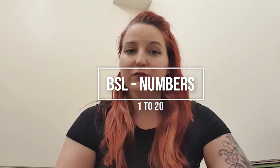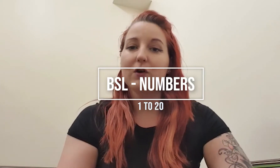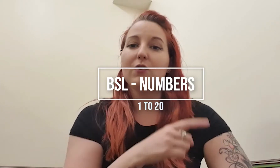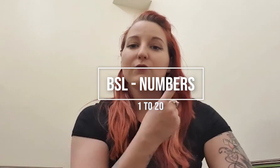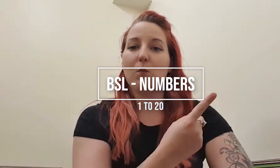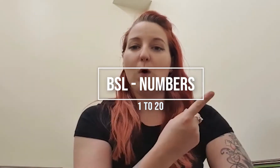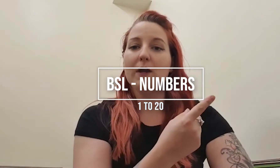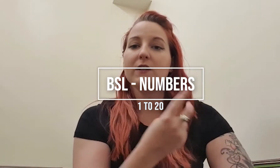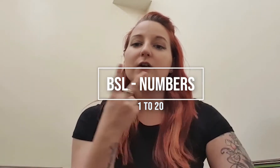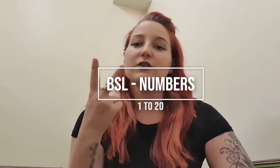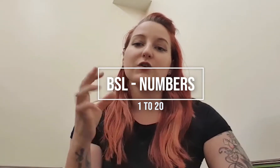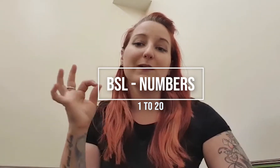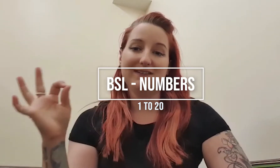from 1 to 20.